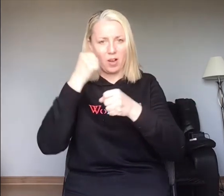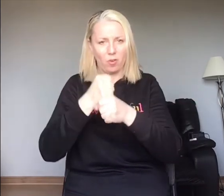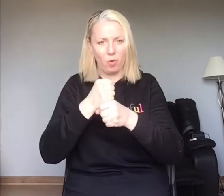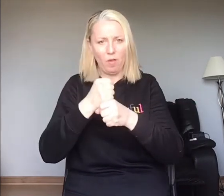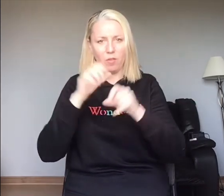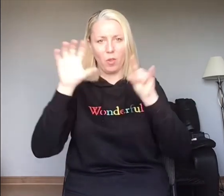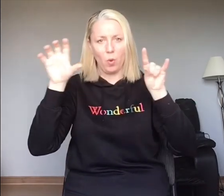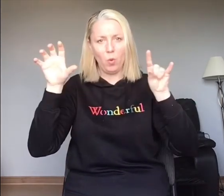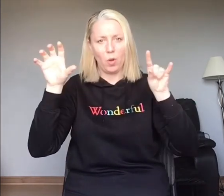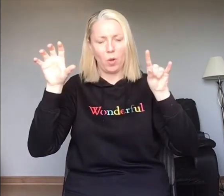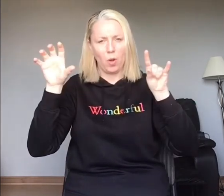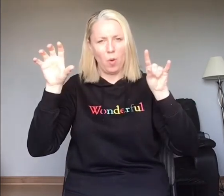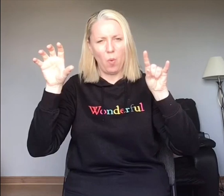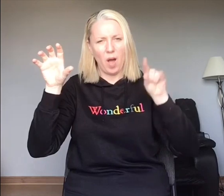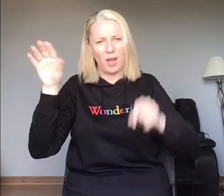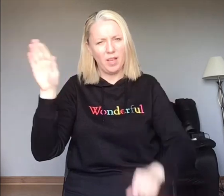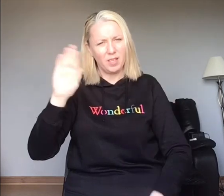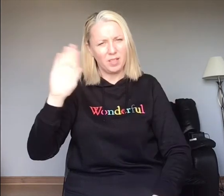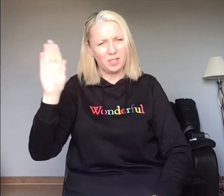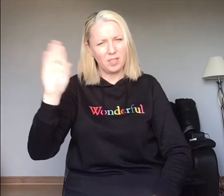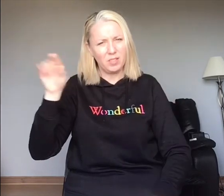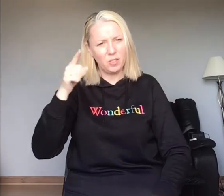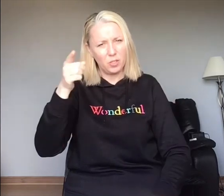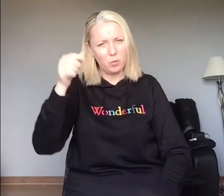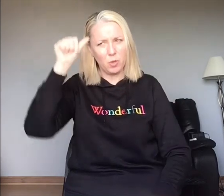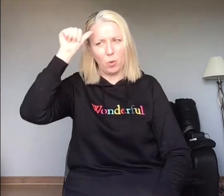Gruffalo? Why didn't you know?